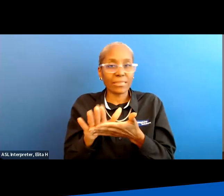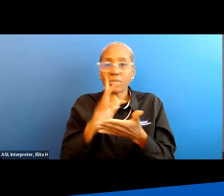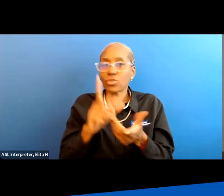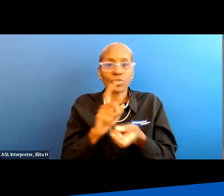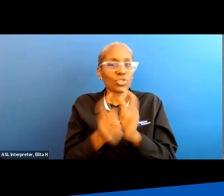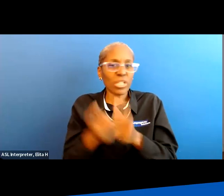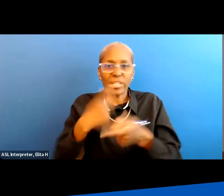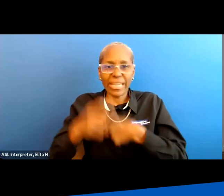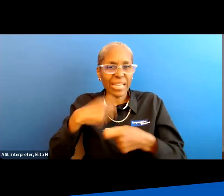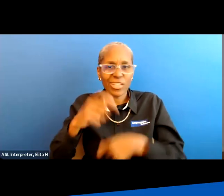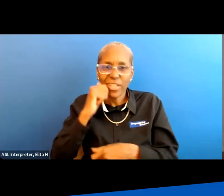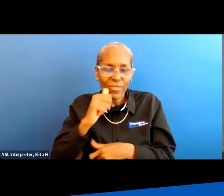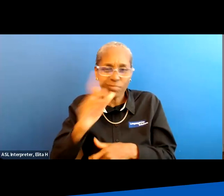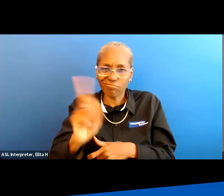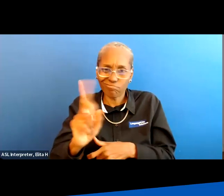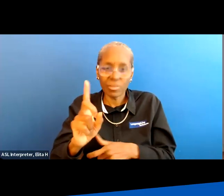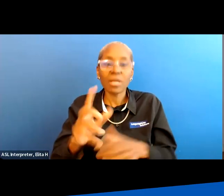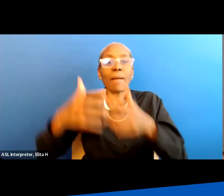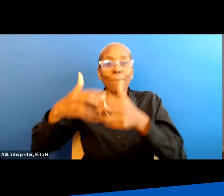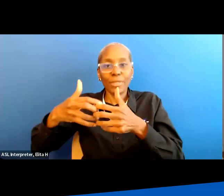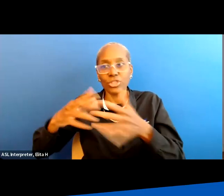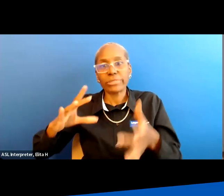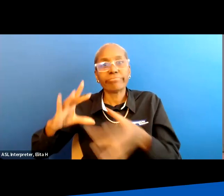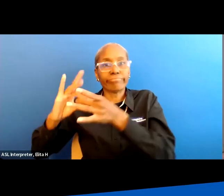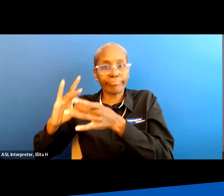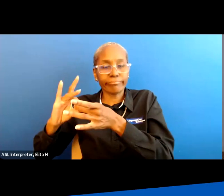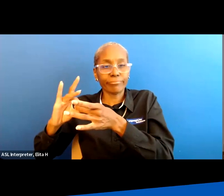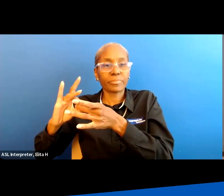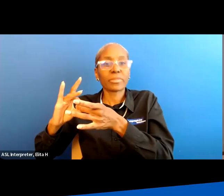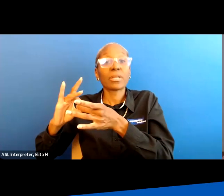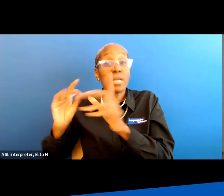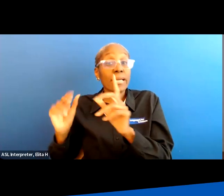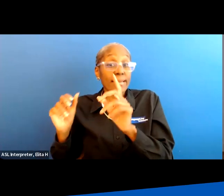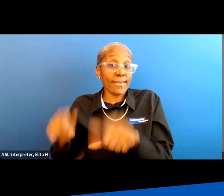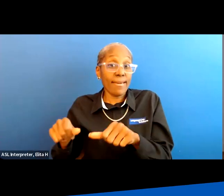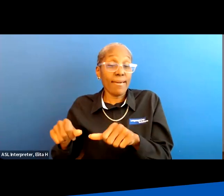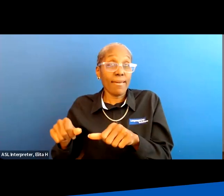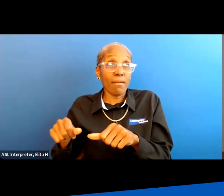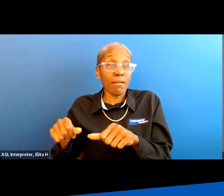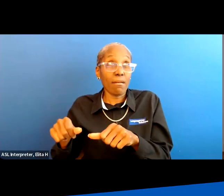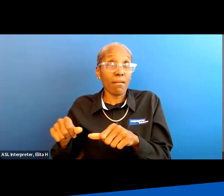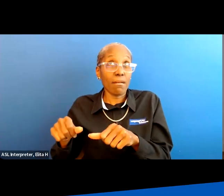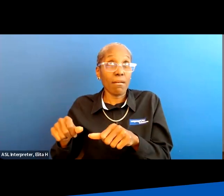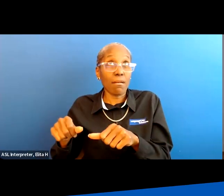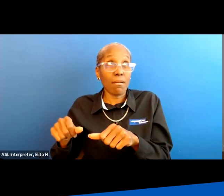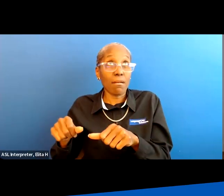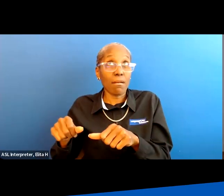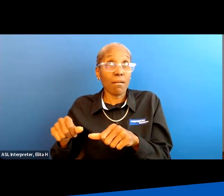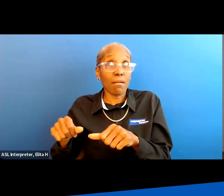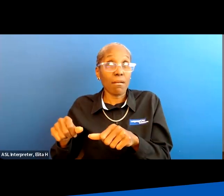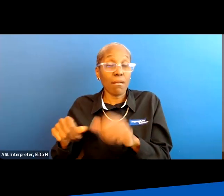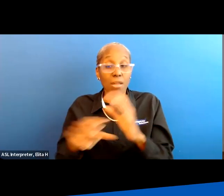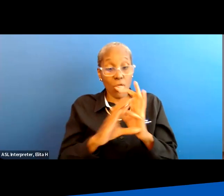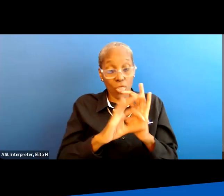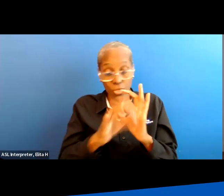change it every day there is a machine that is attached to it and you can um uh fix the hose